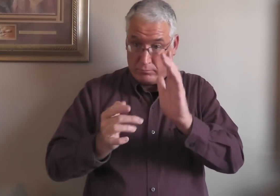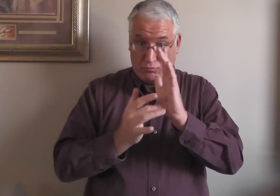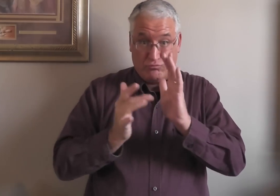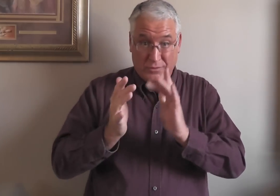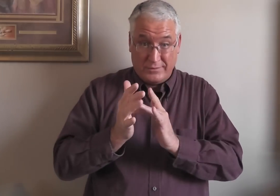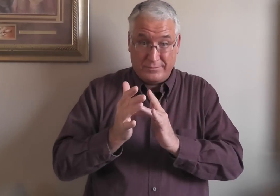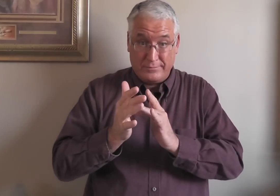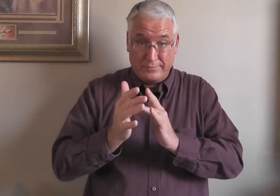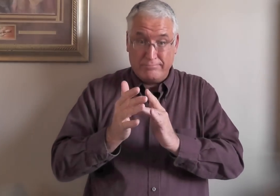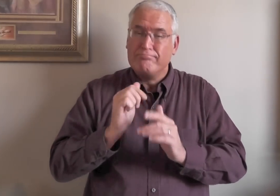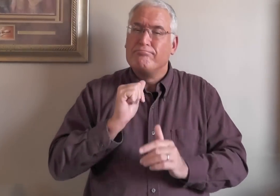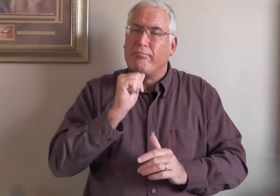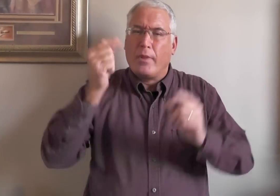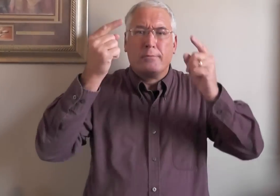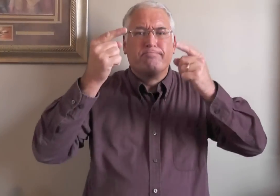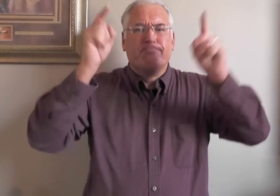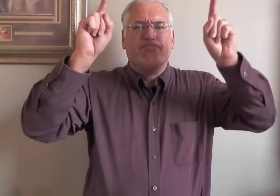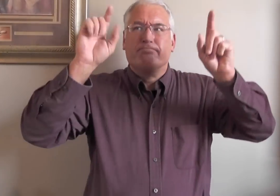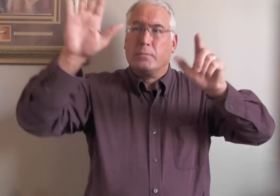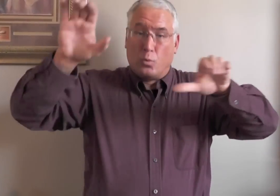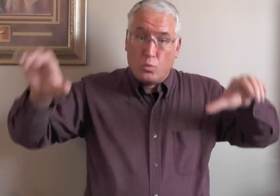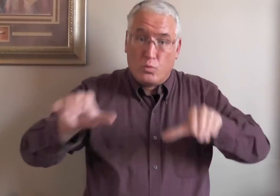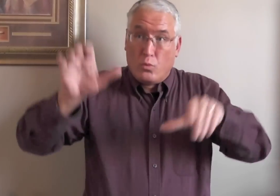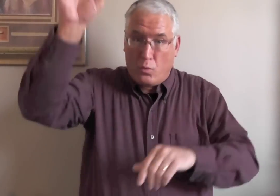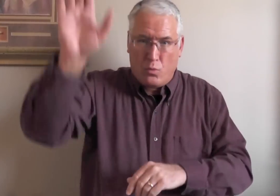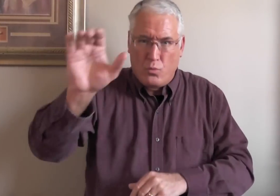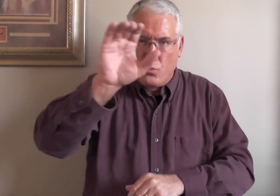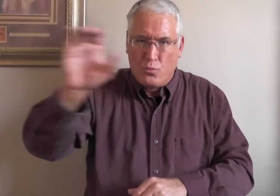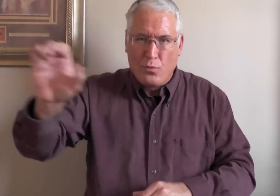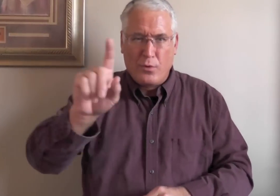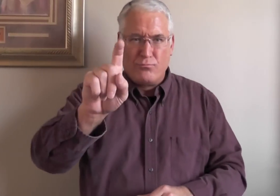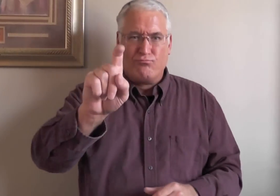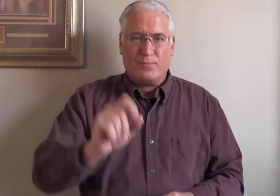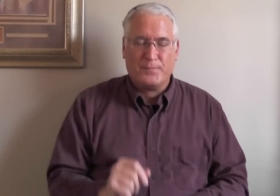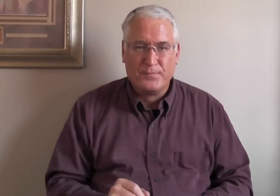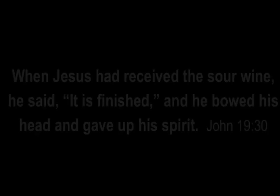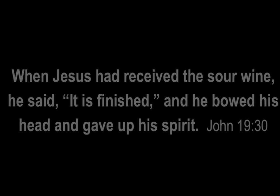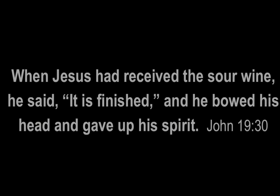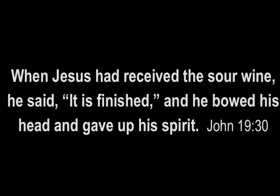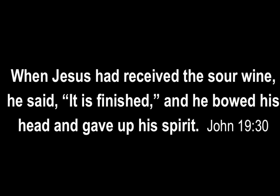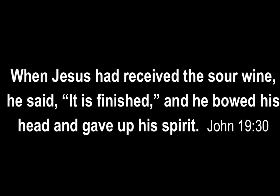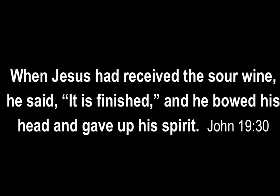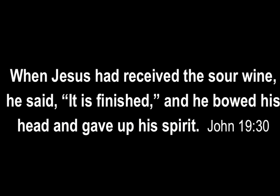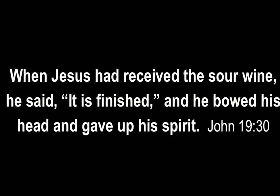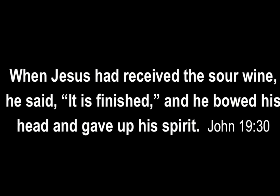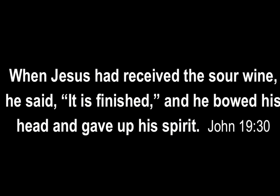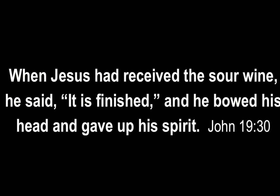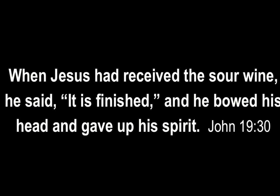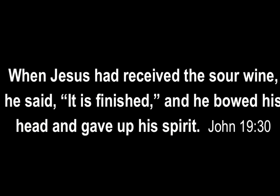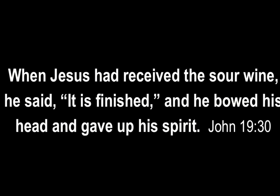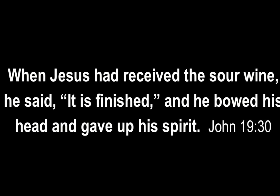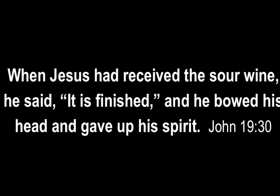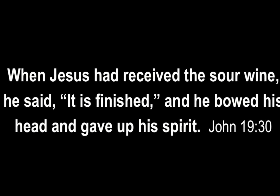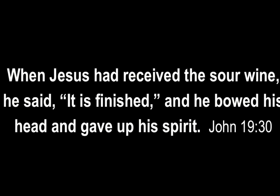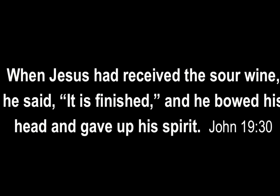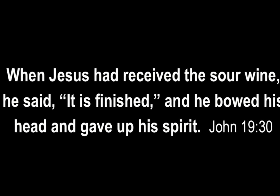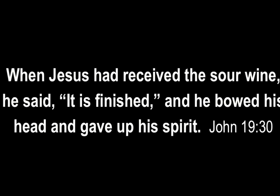right? That means that Jesus was not successful in his work on the cross. When Jesus had received the sour wine, he said,